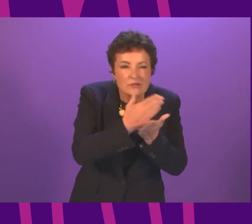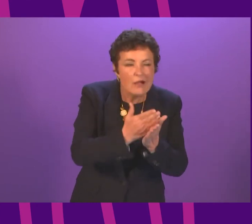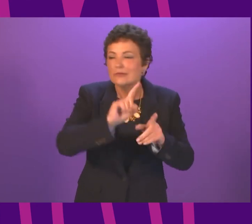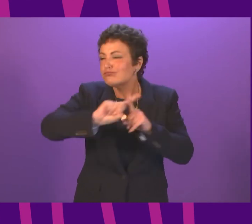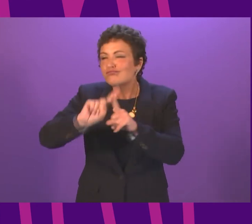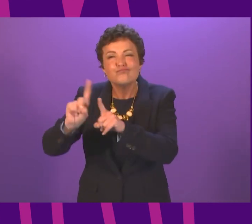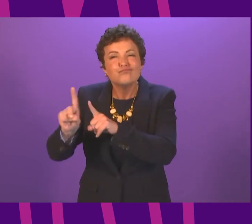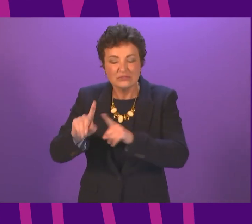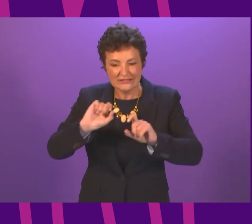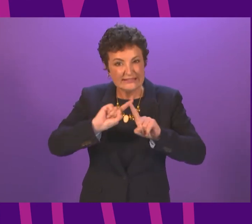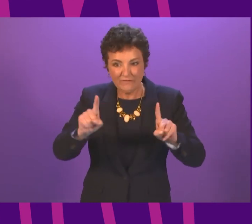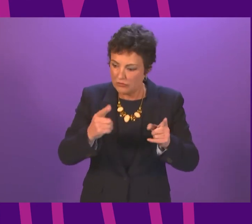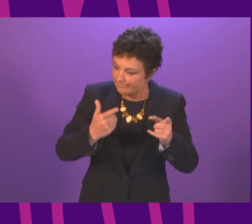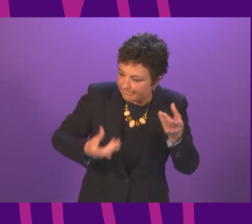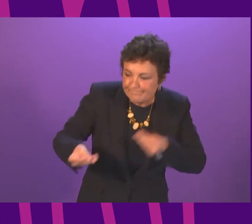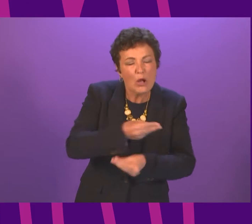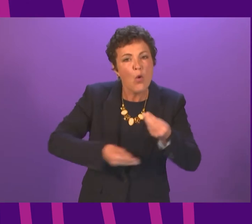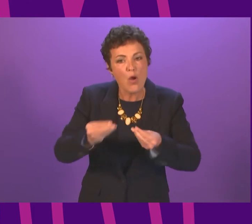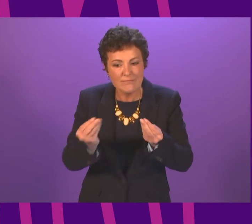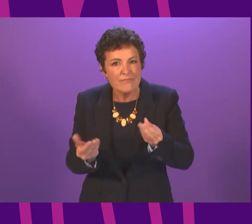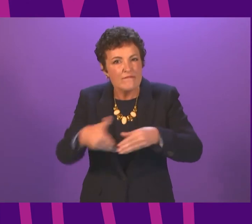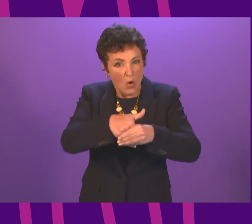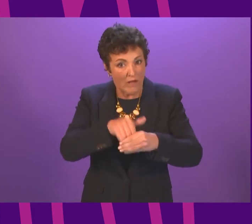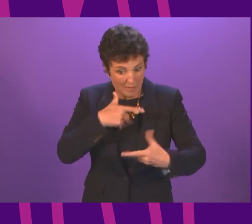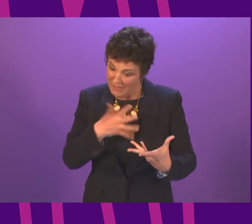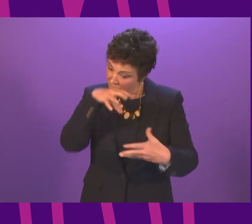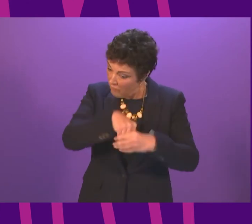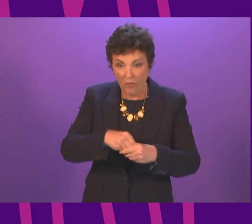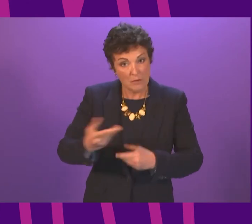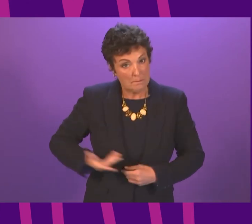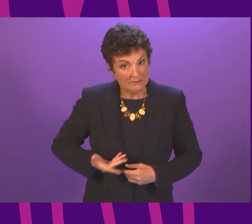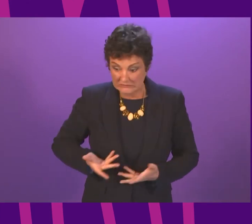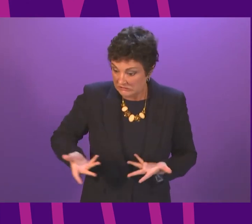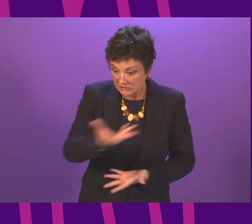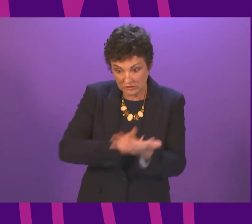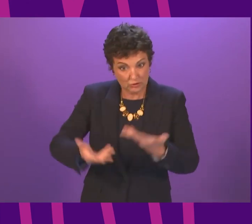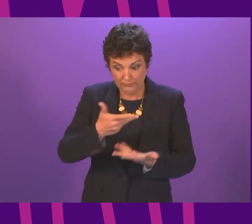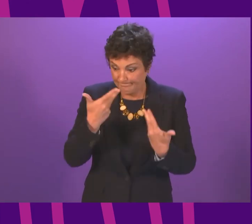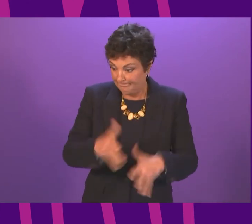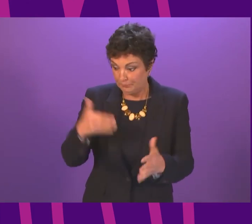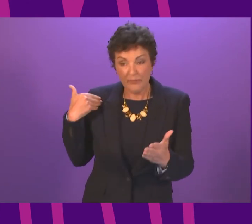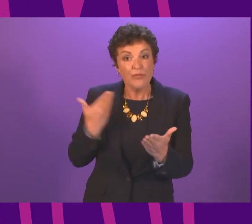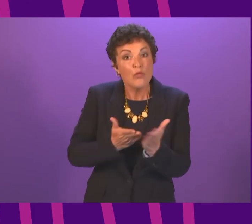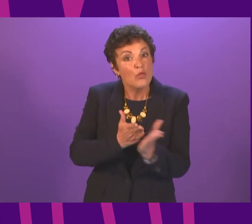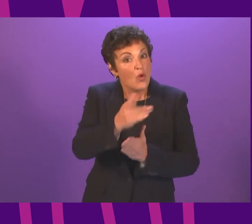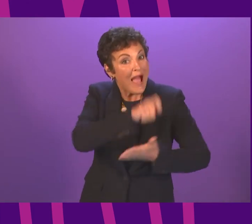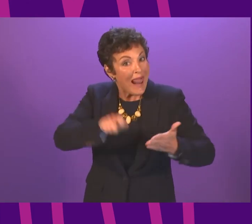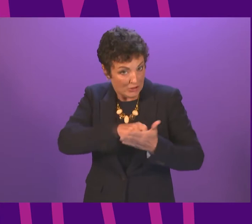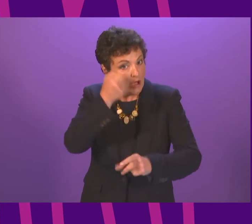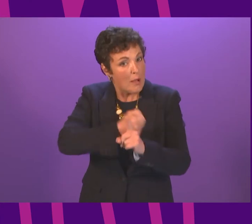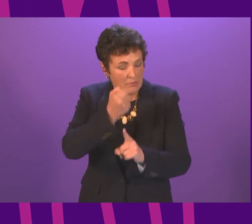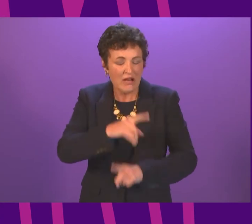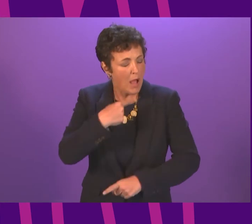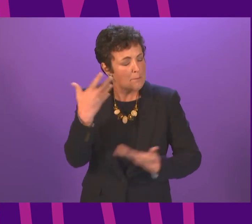course of the pandemic. But yes, very much, I took part in business discussions over the course of the election campaign and absolutely